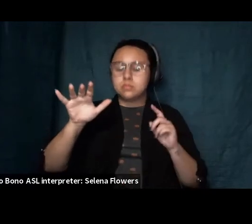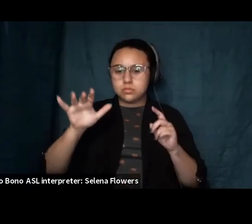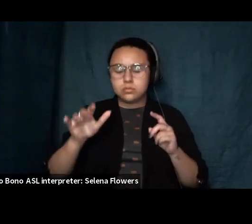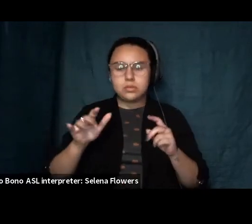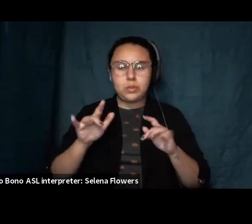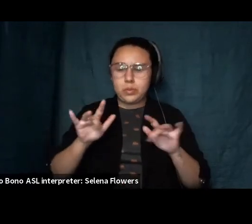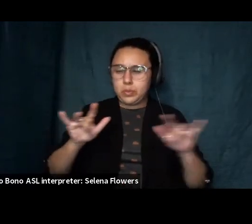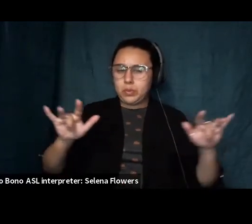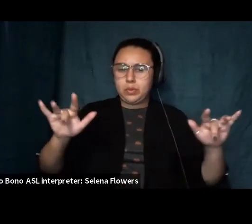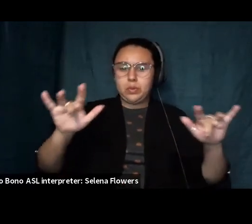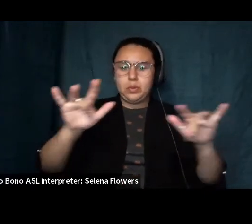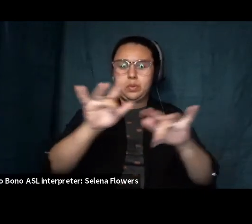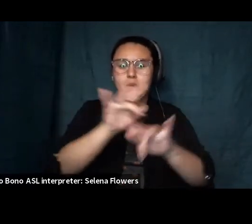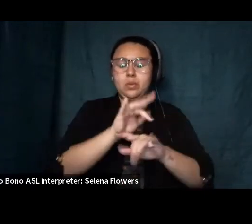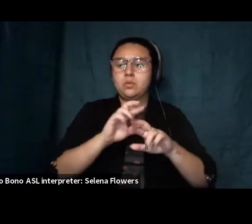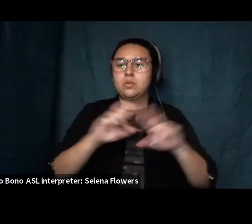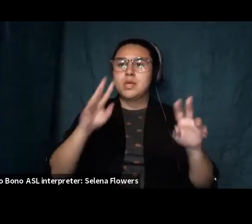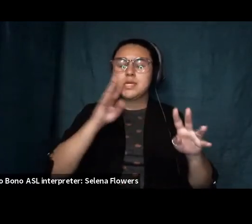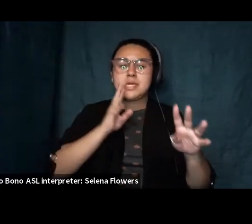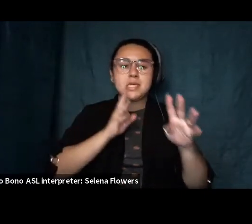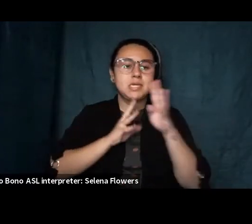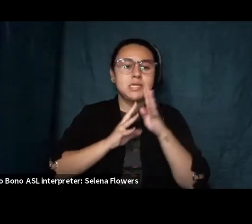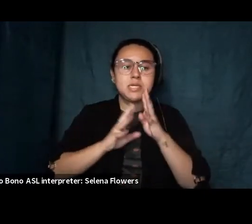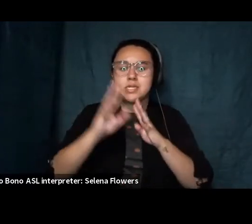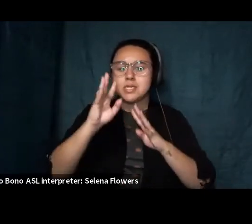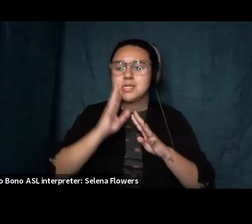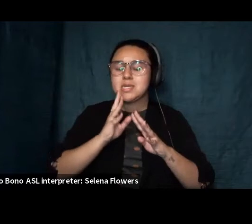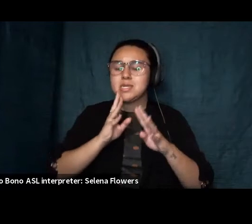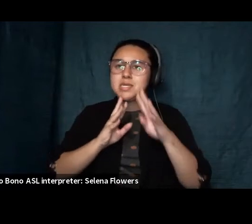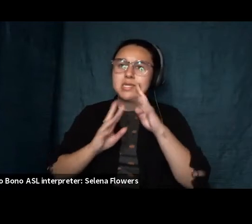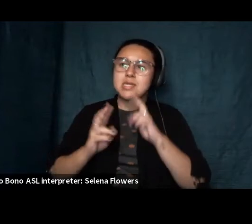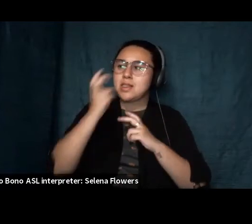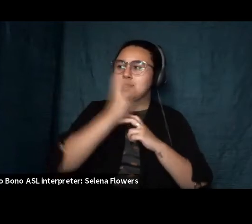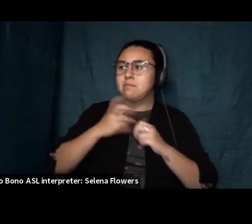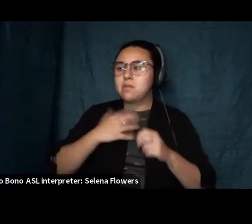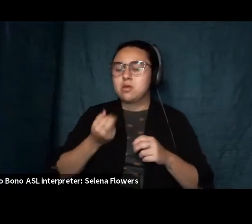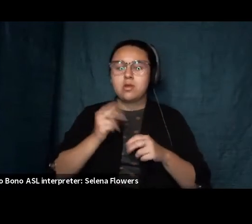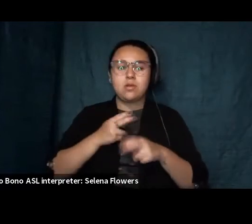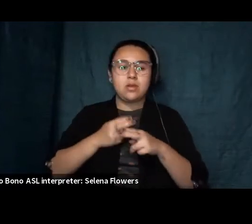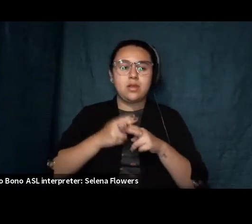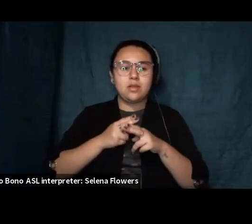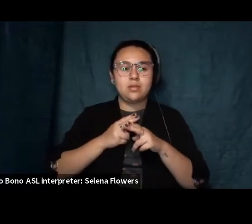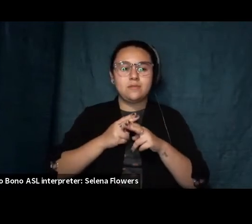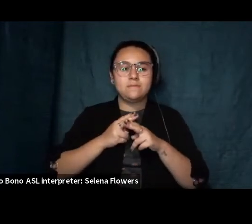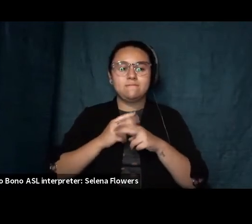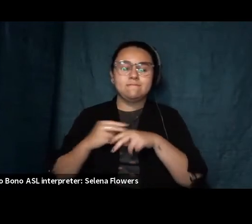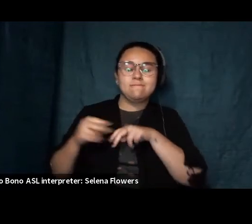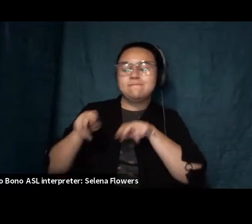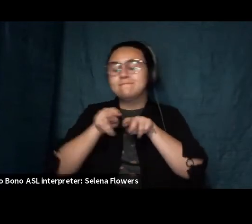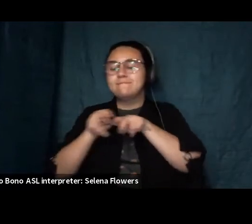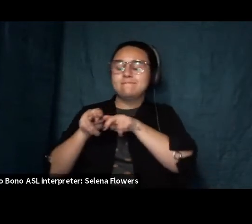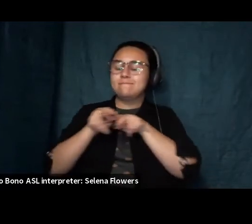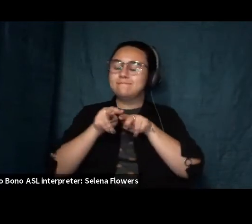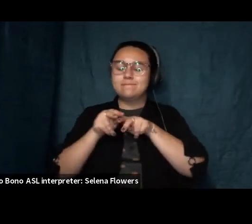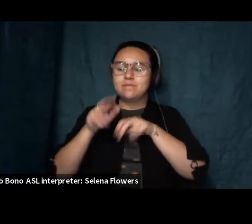my tongue roseate with the breath of my own name a caboodle on the bed each chamber beating with